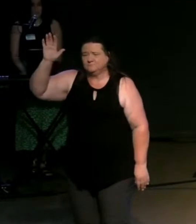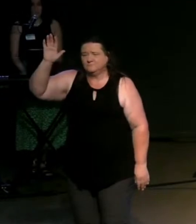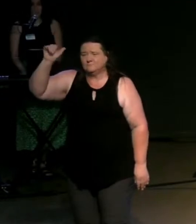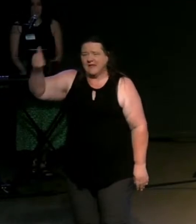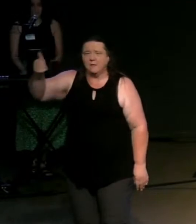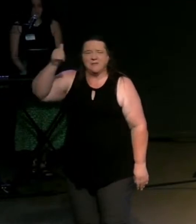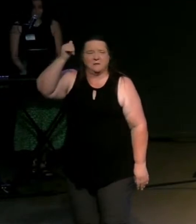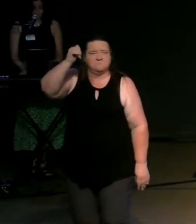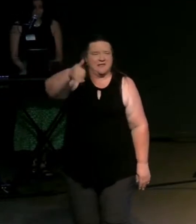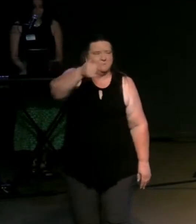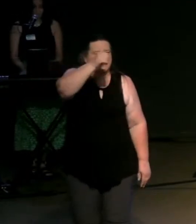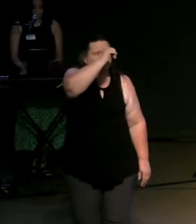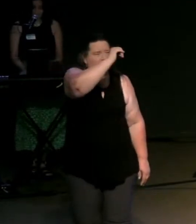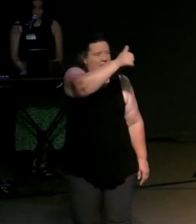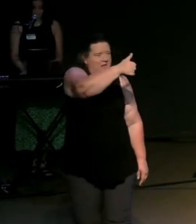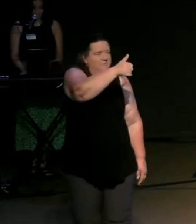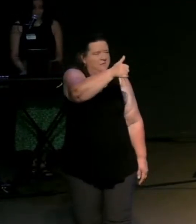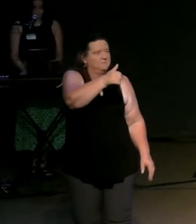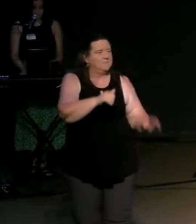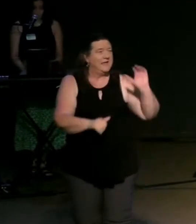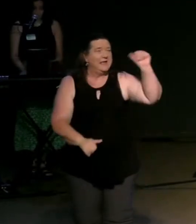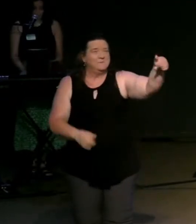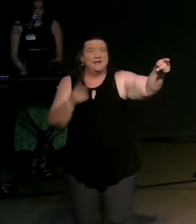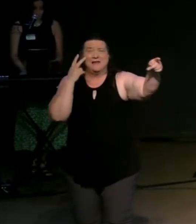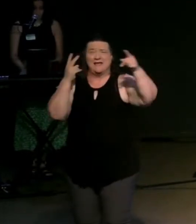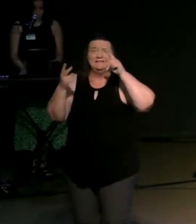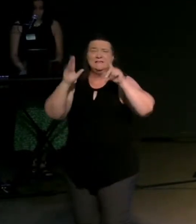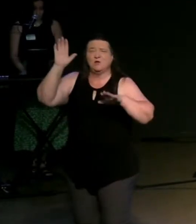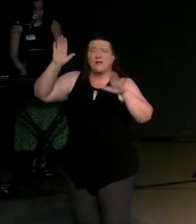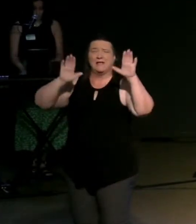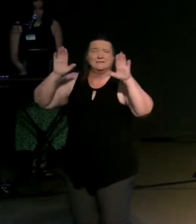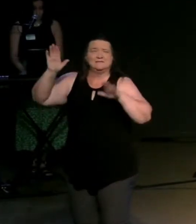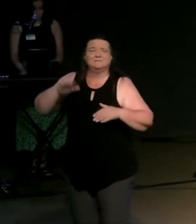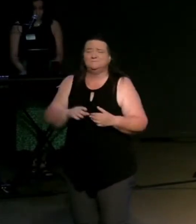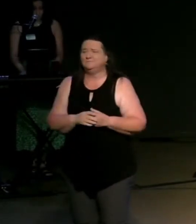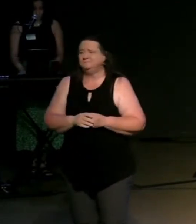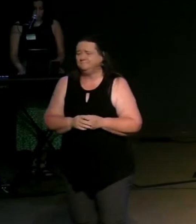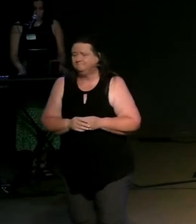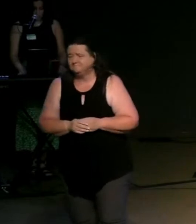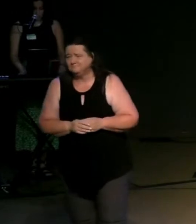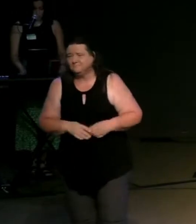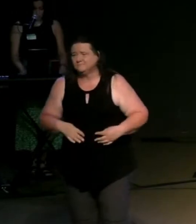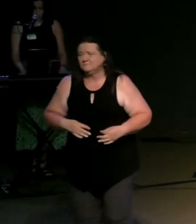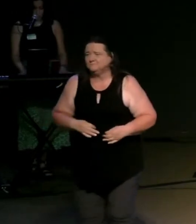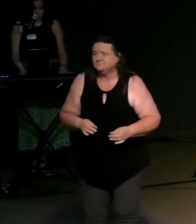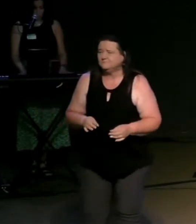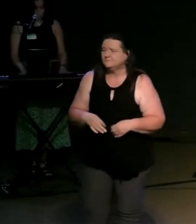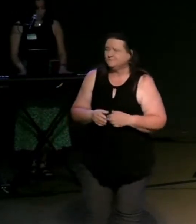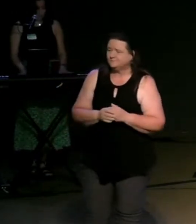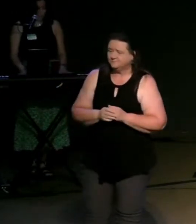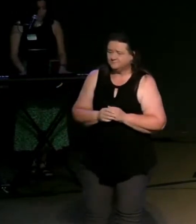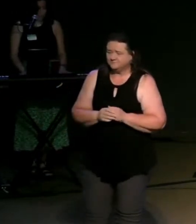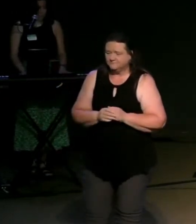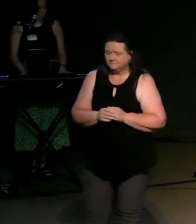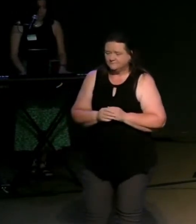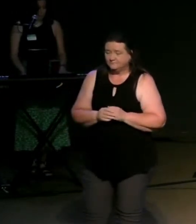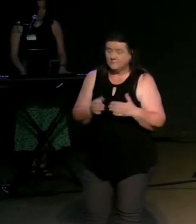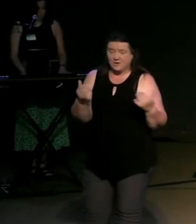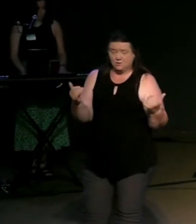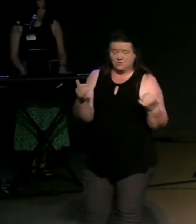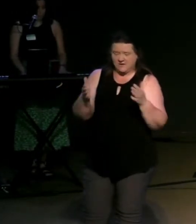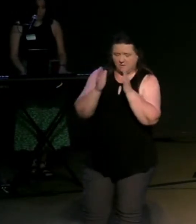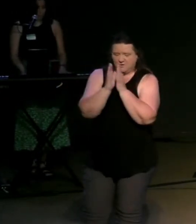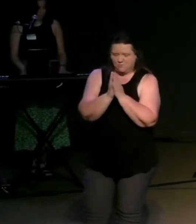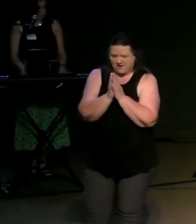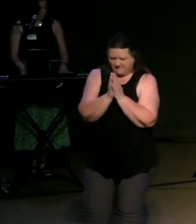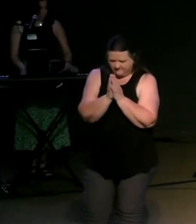amen i see those hands all over the place here's what we're going to do we're going to pray